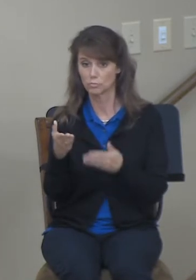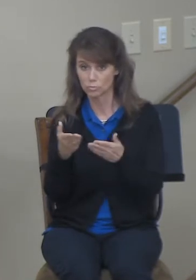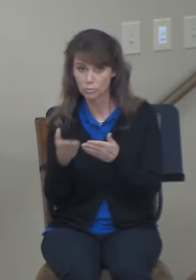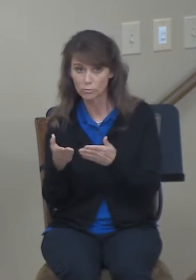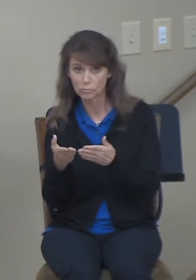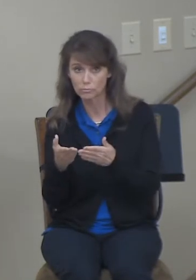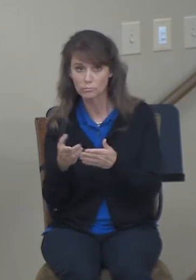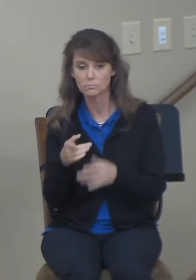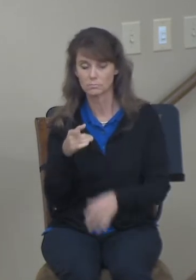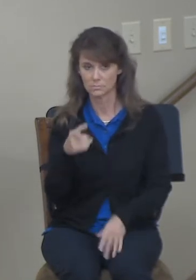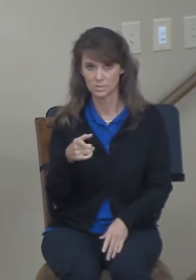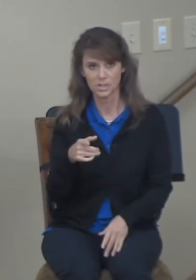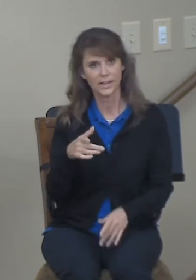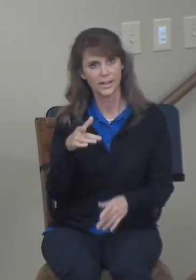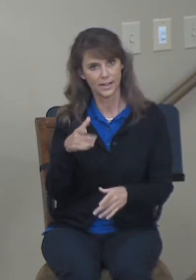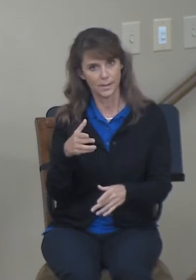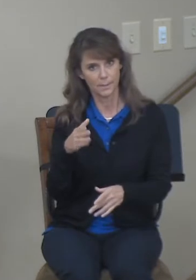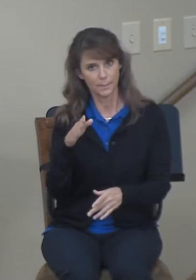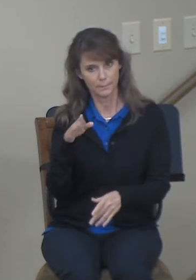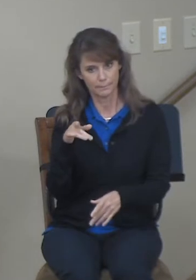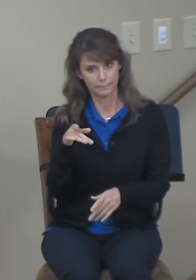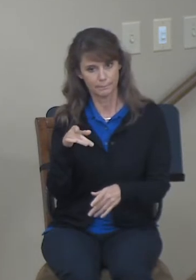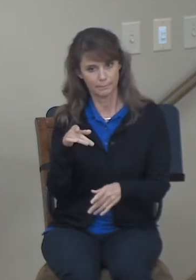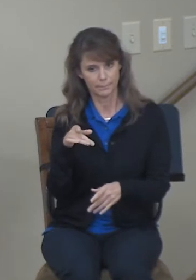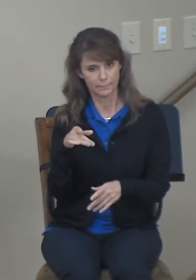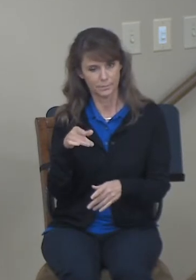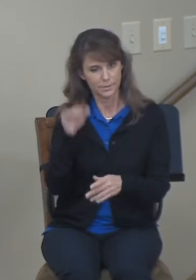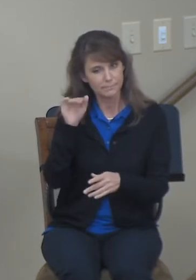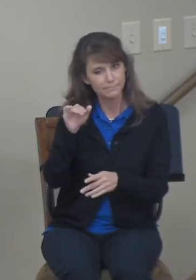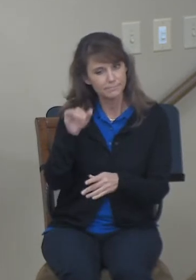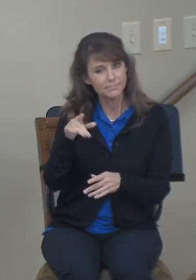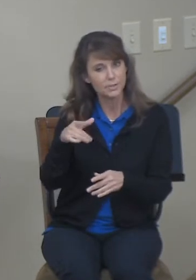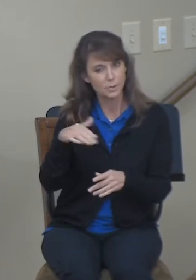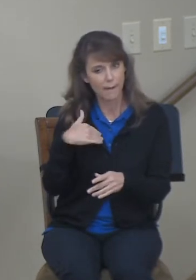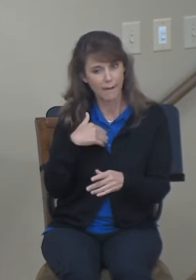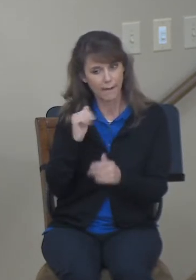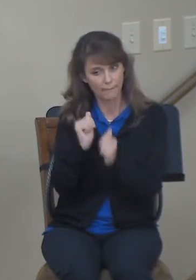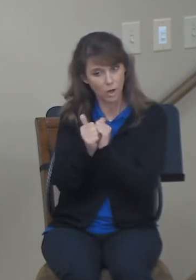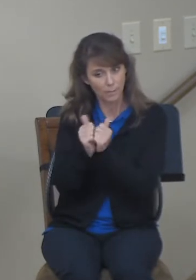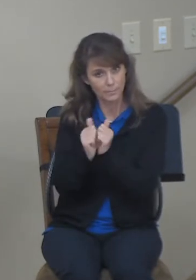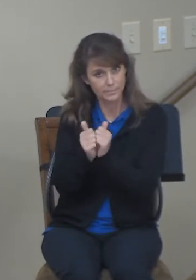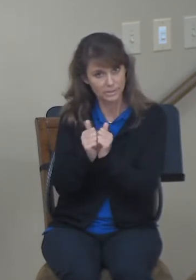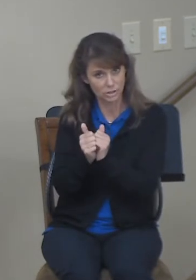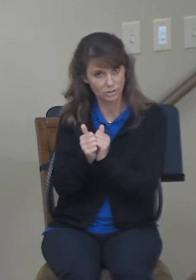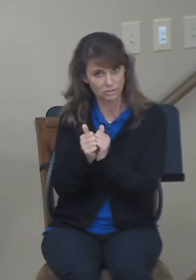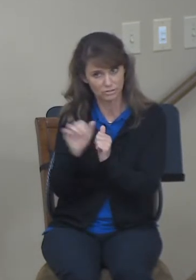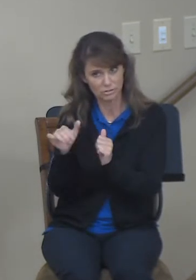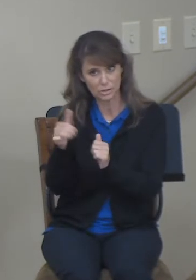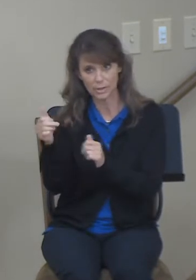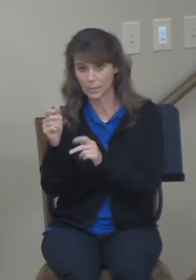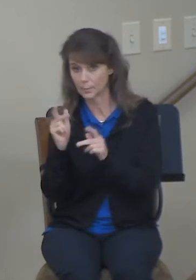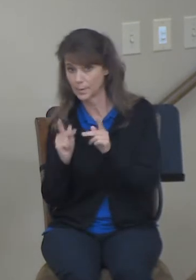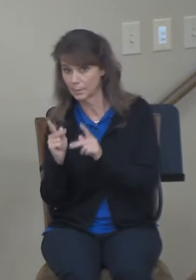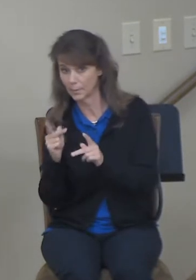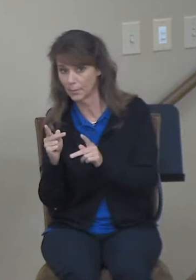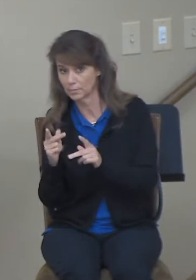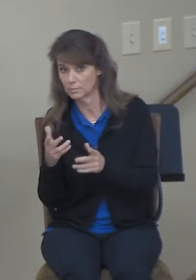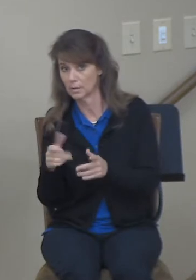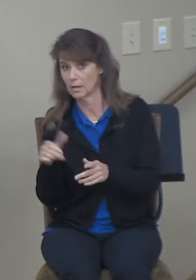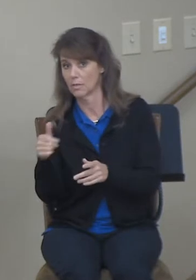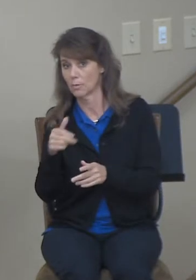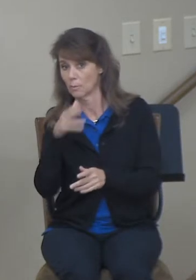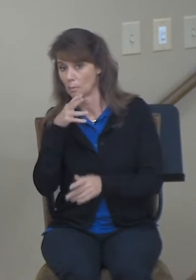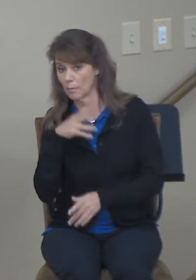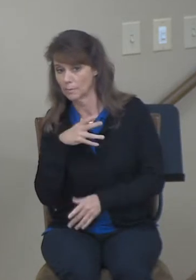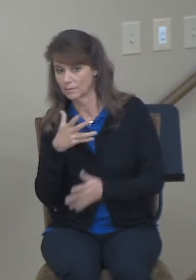competition. There were other maids present who may have had their eye on Boaz. And so she points out Boaz to her as